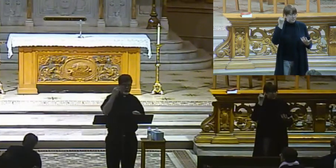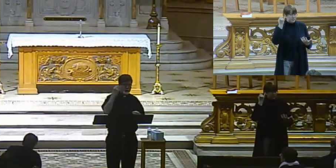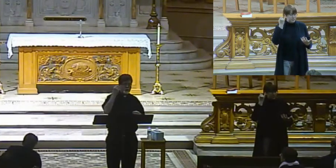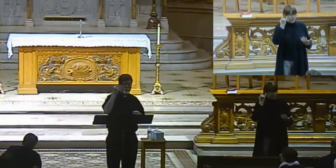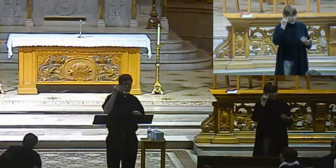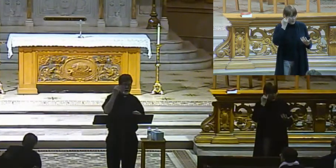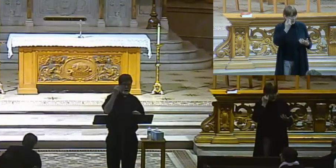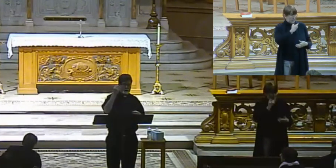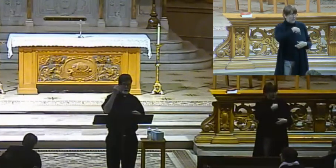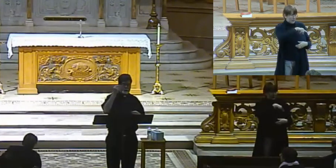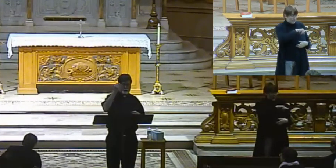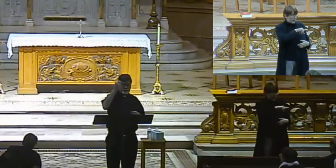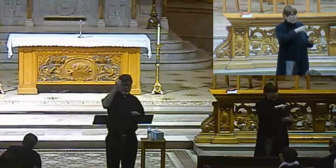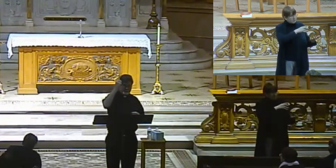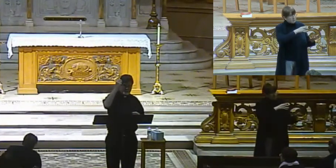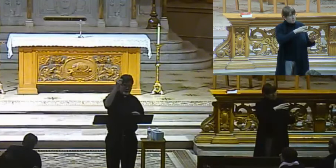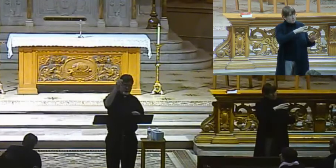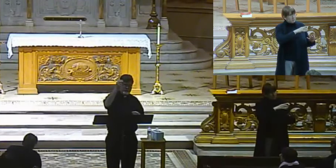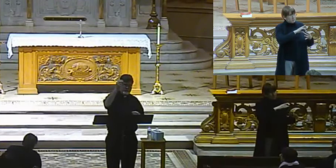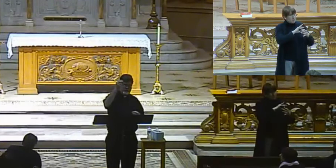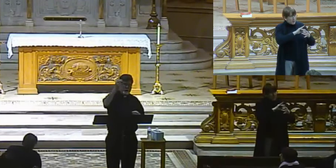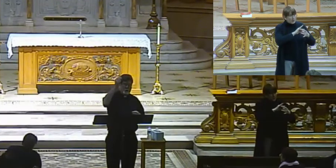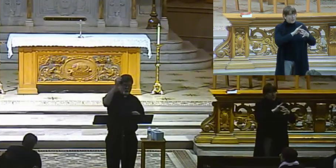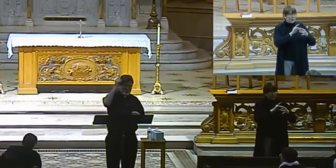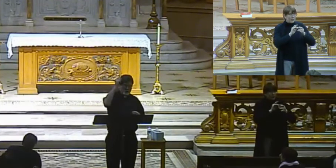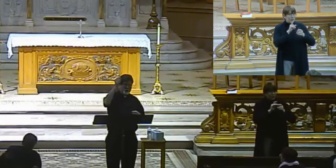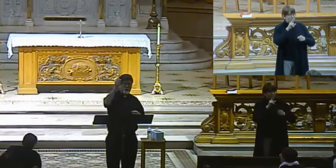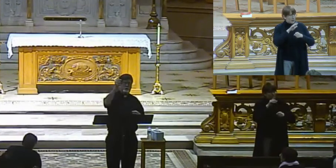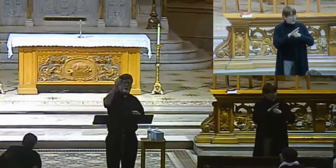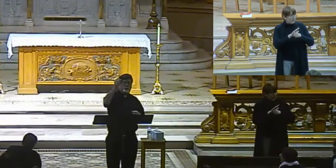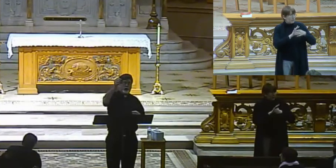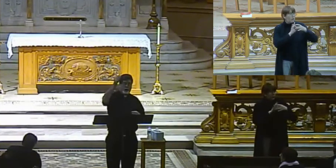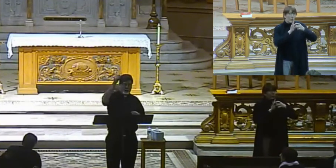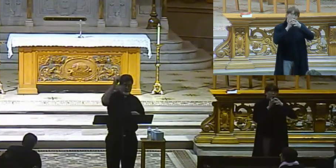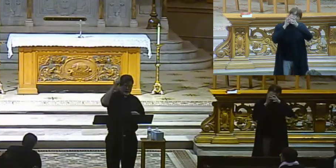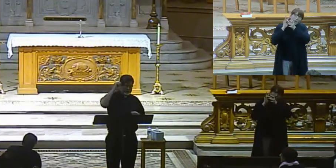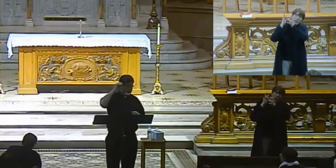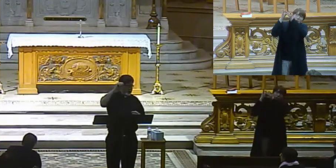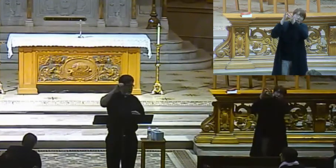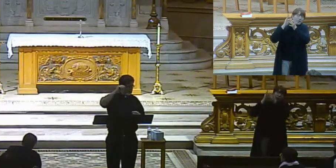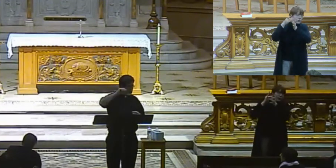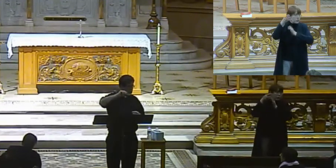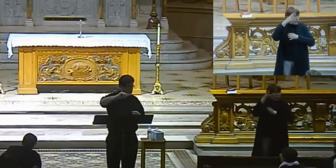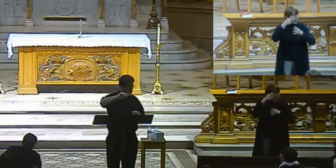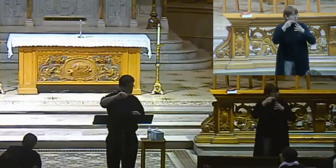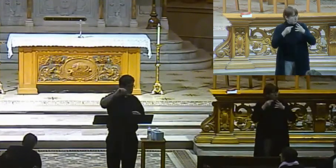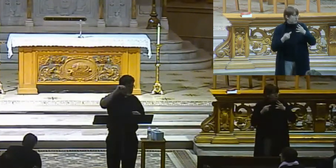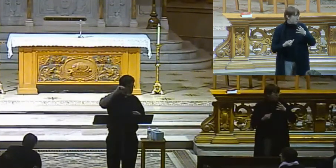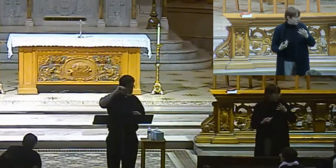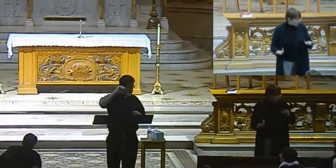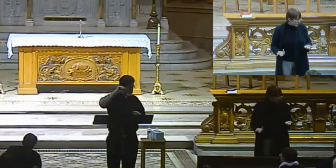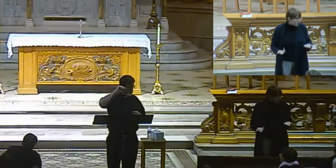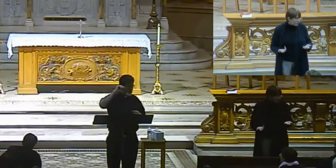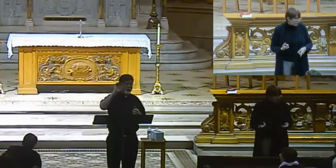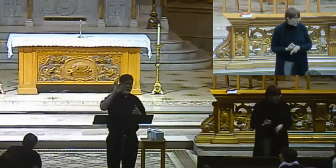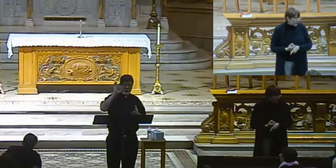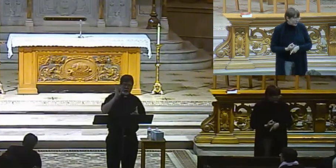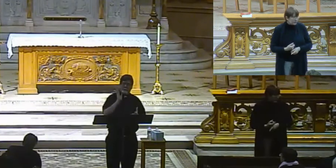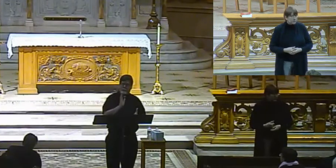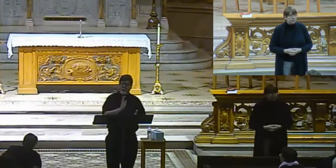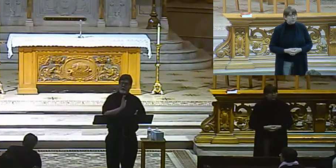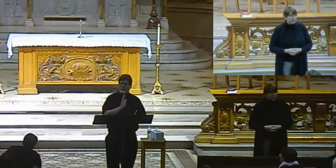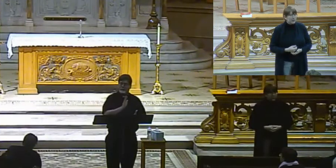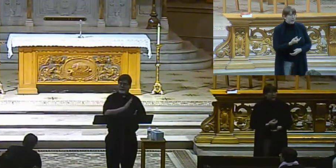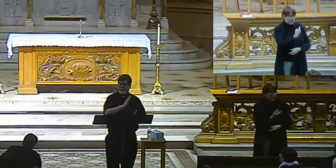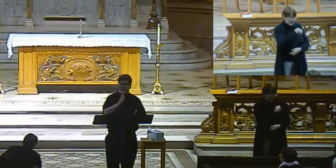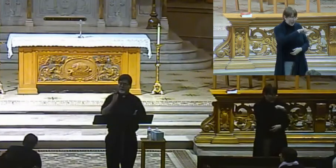in union with us in terms of belief, relationship with God, et cetera, et cetera, all right, they